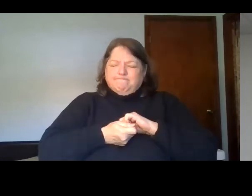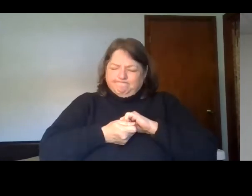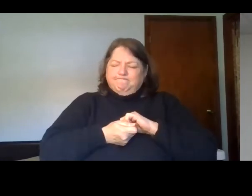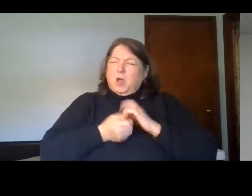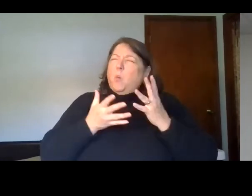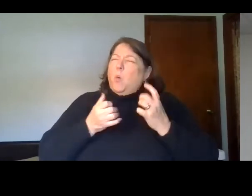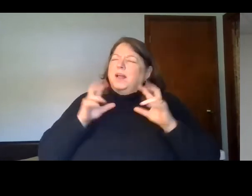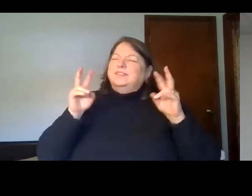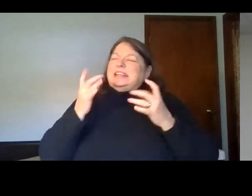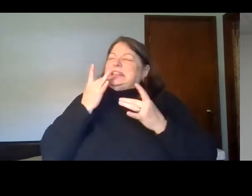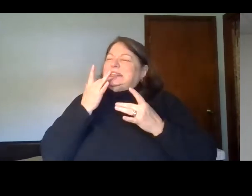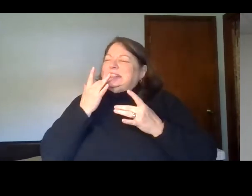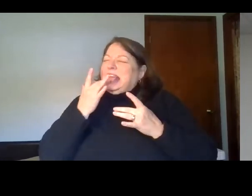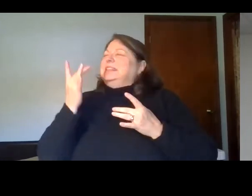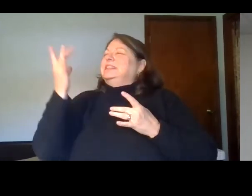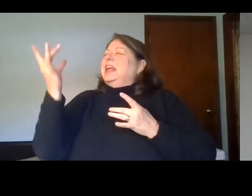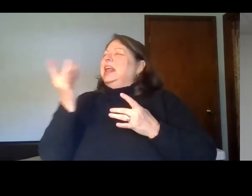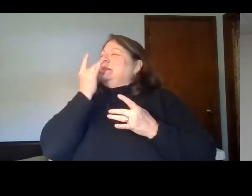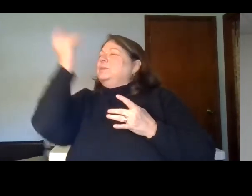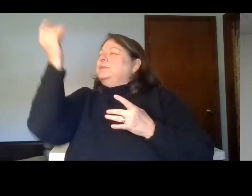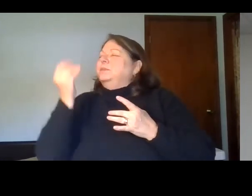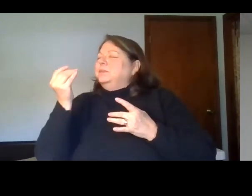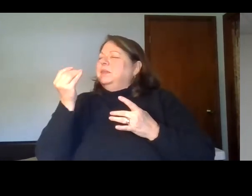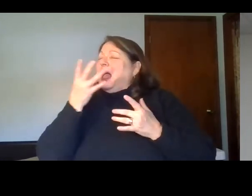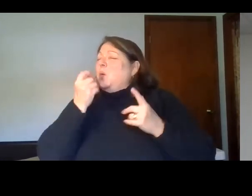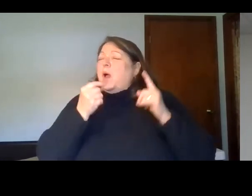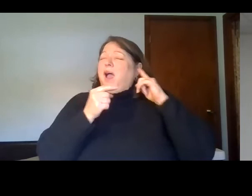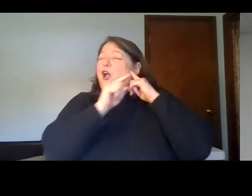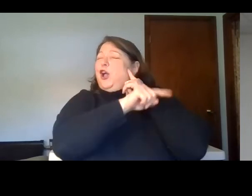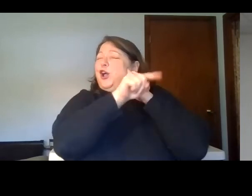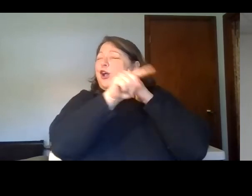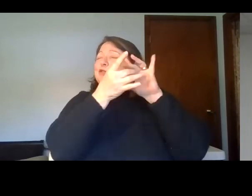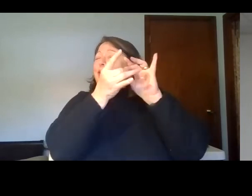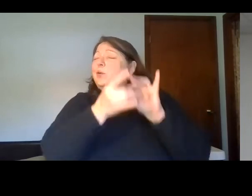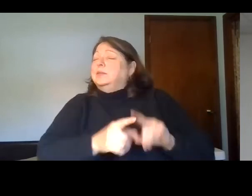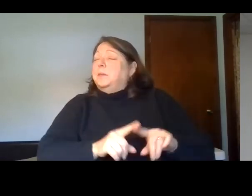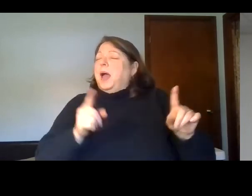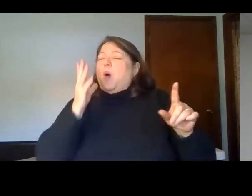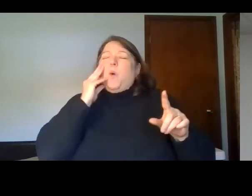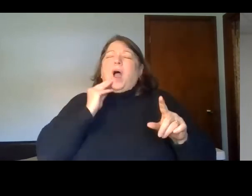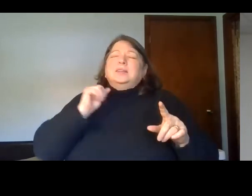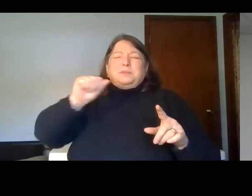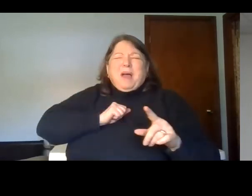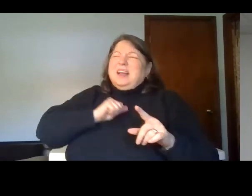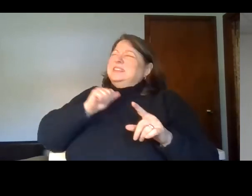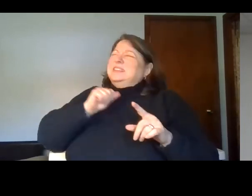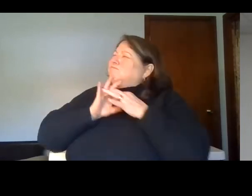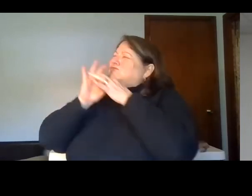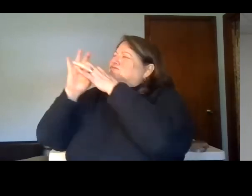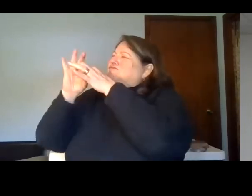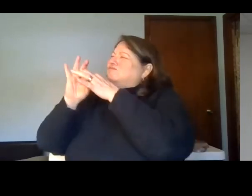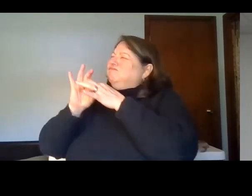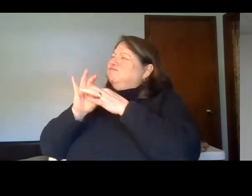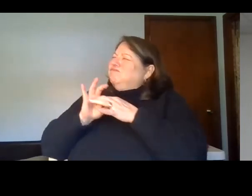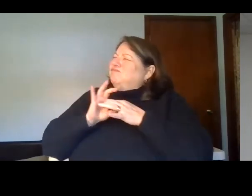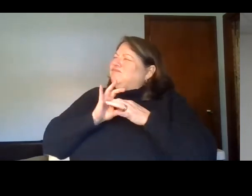myself. I don't want to hear it from him or for her or from her or from them anymore. I want to taste you for myself. I